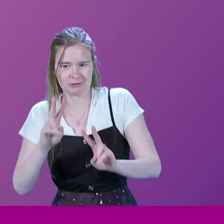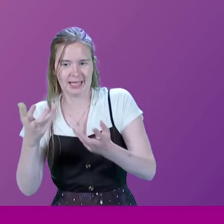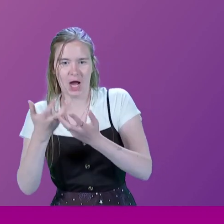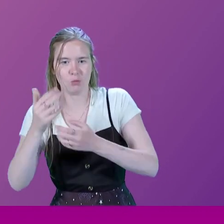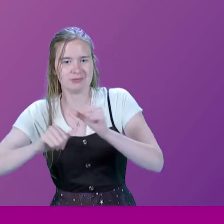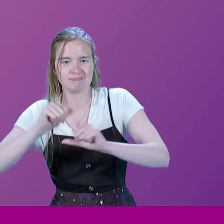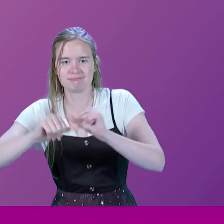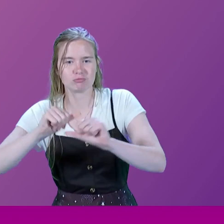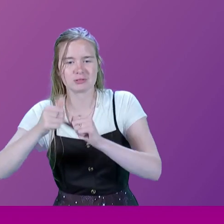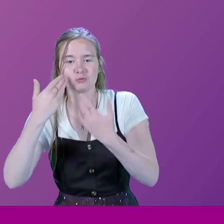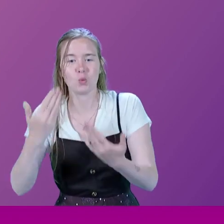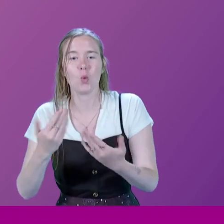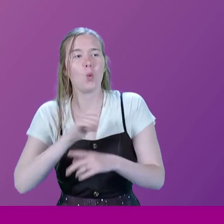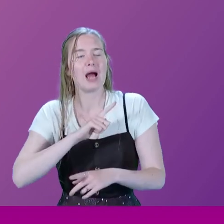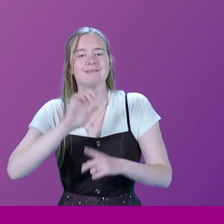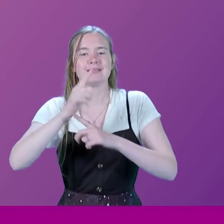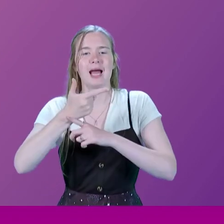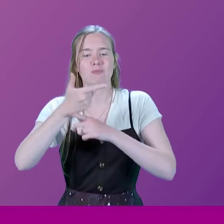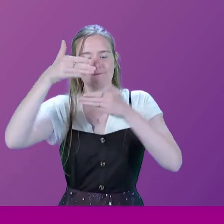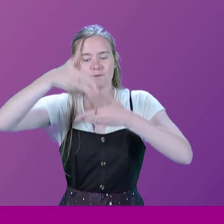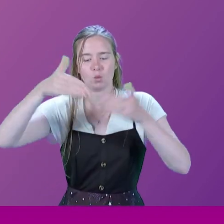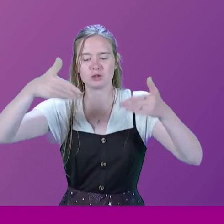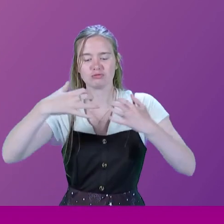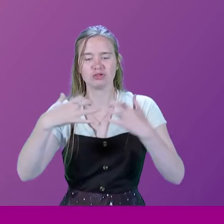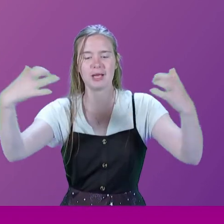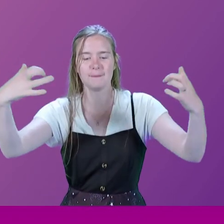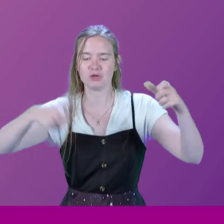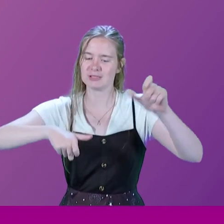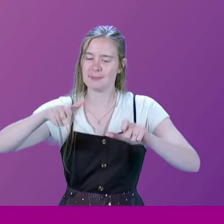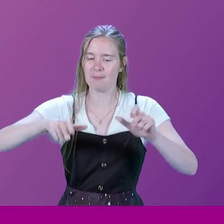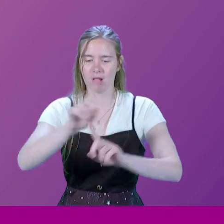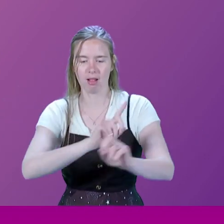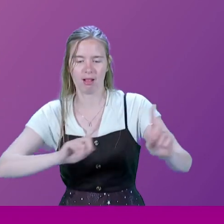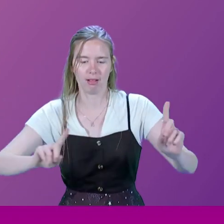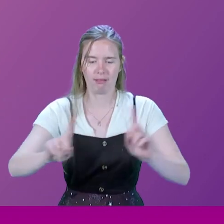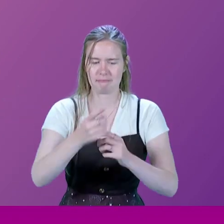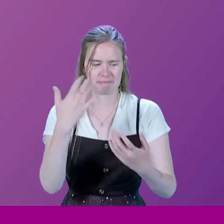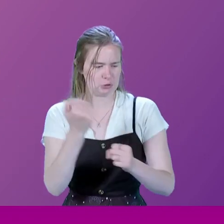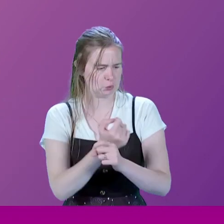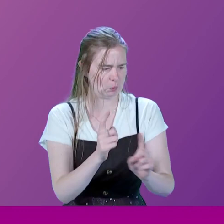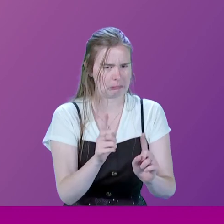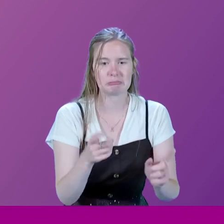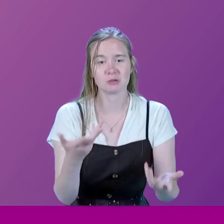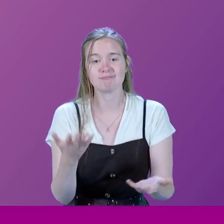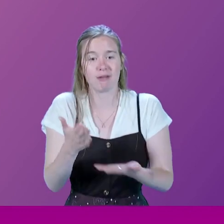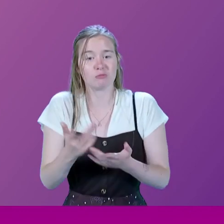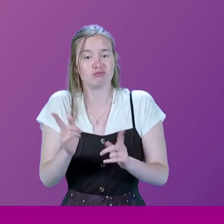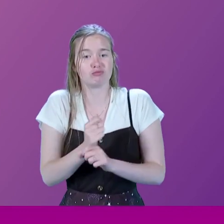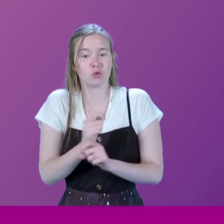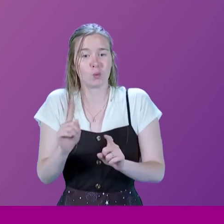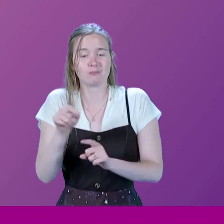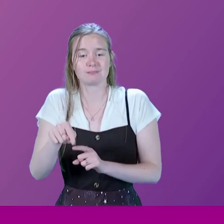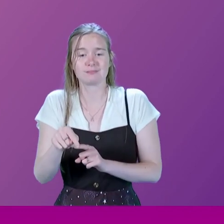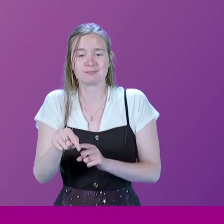this works. Because the camera looks at the chamber and you see people milling around. And you've no idea what they're doing. But what they're doing is there's a